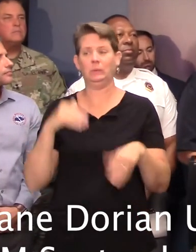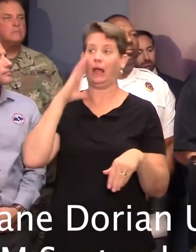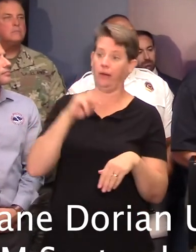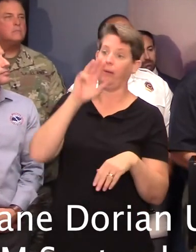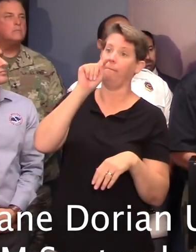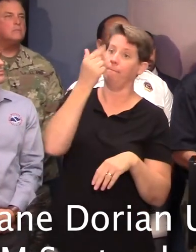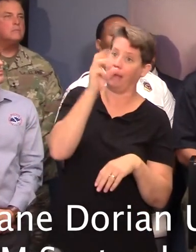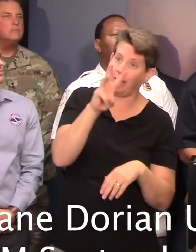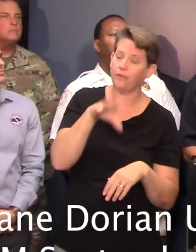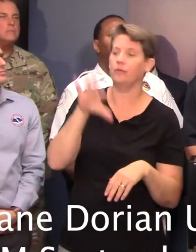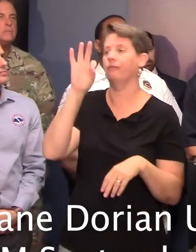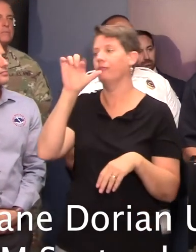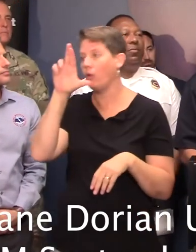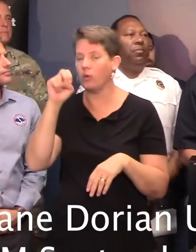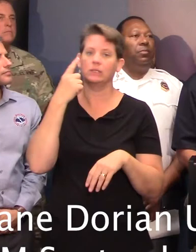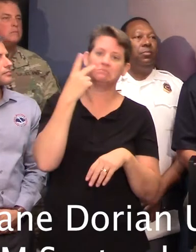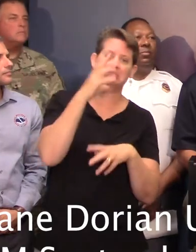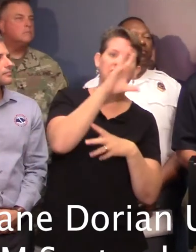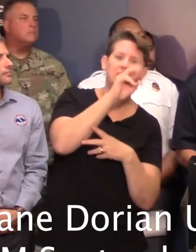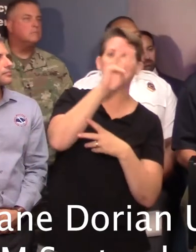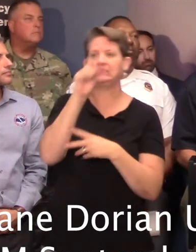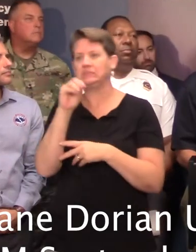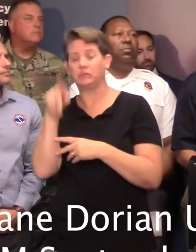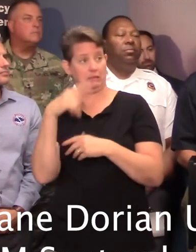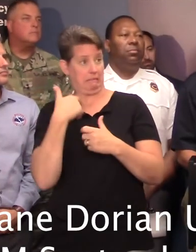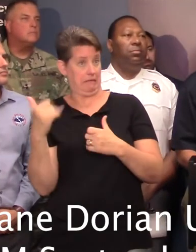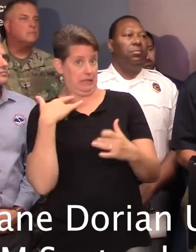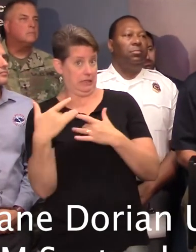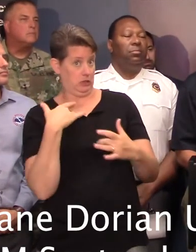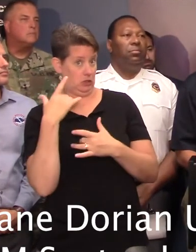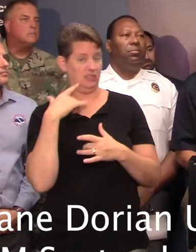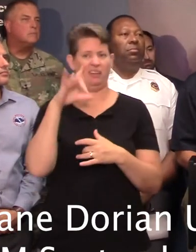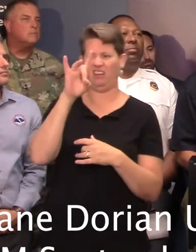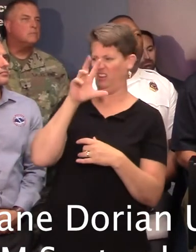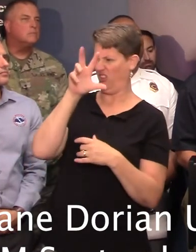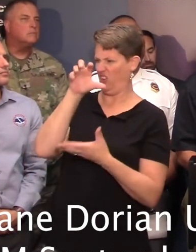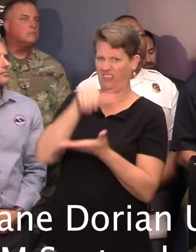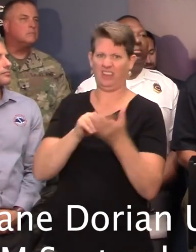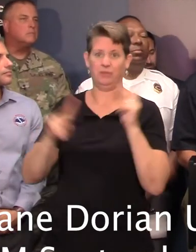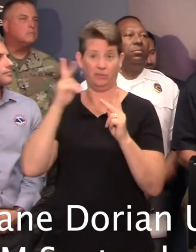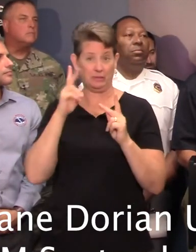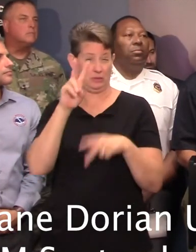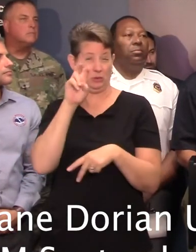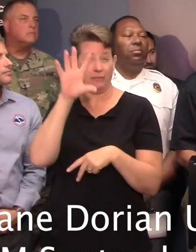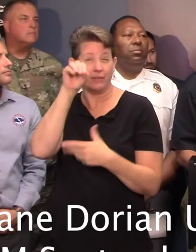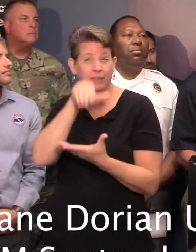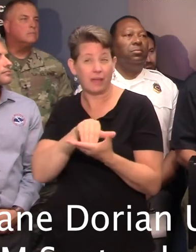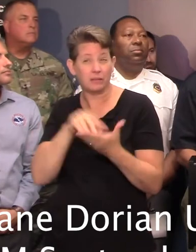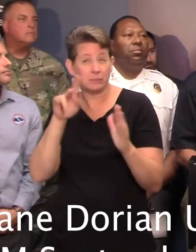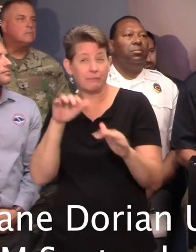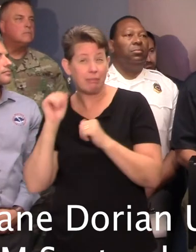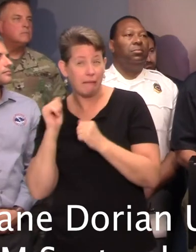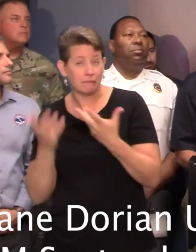we saw 50% and 60%. Any concerns that out of the 830,000 people in those evacuation areas that we're only seeing about 250,000 leave?